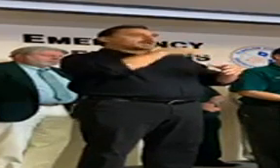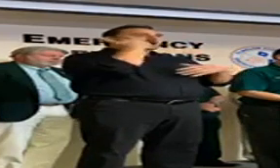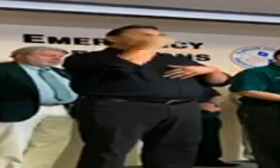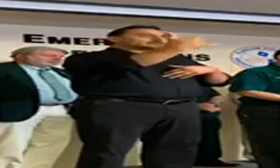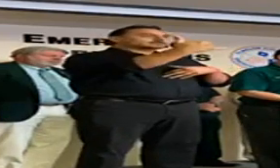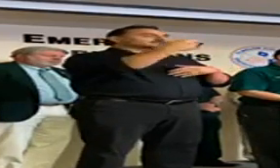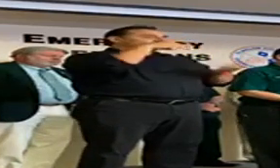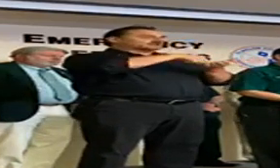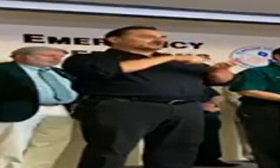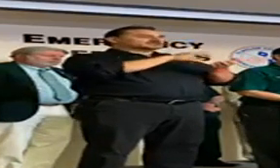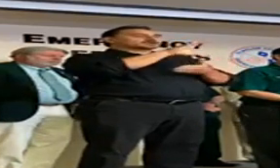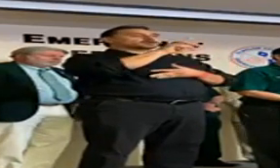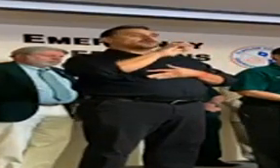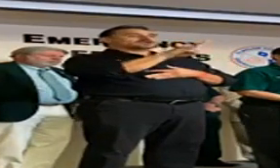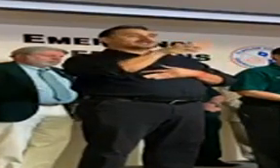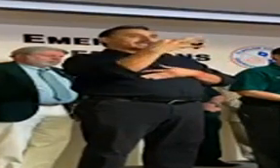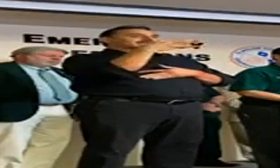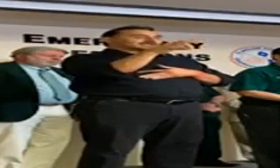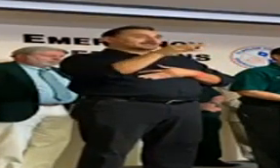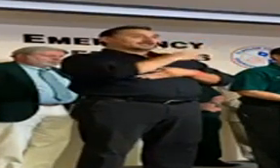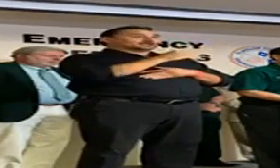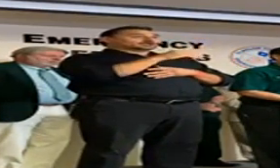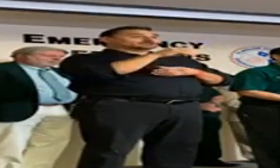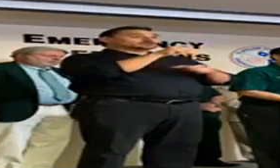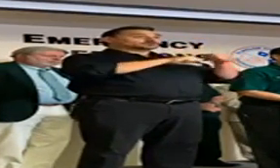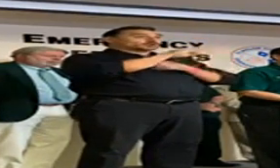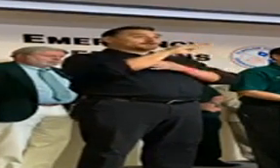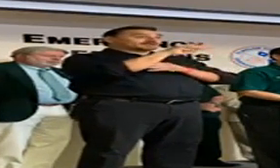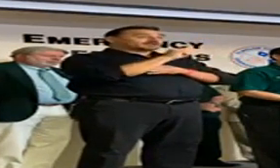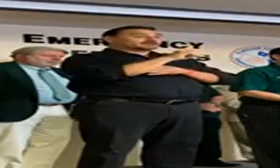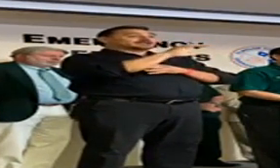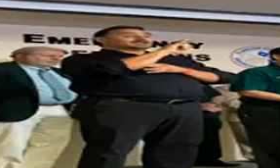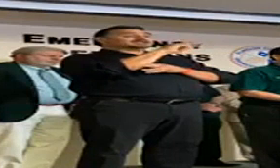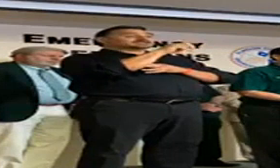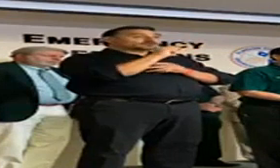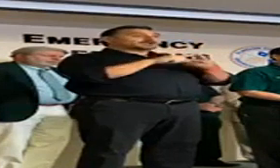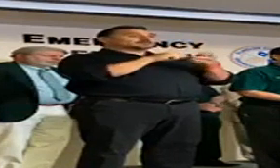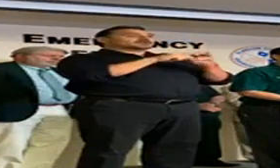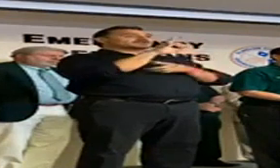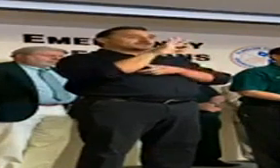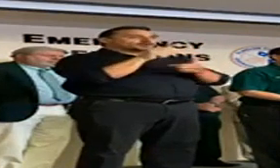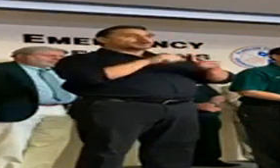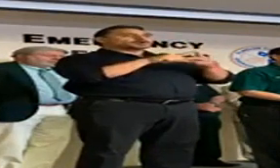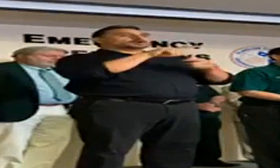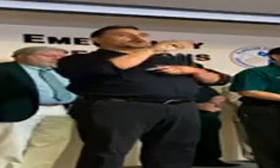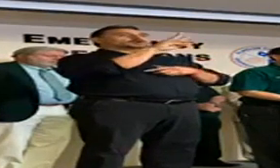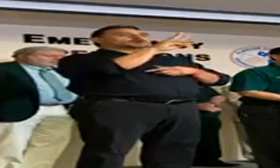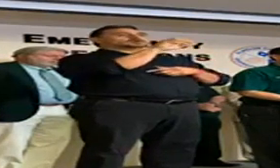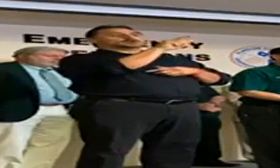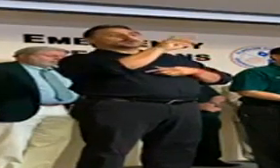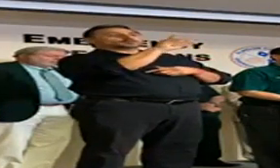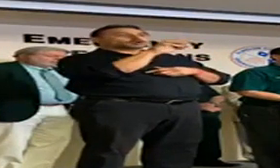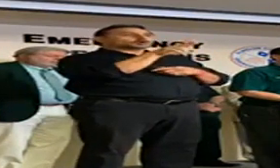-19. You can also monitor our social media on Instagram, Facebook, or Twitter by following